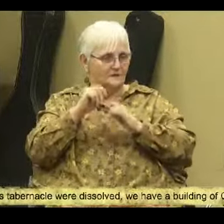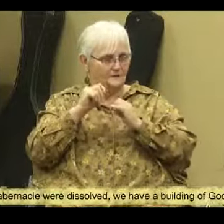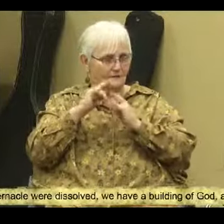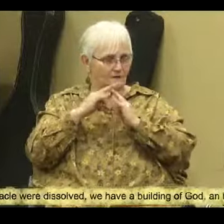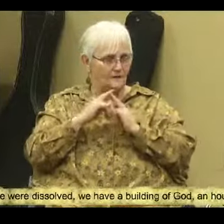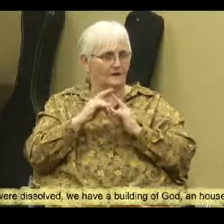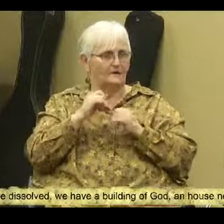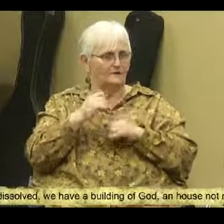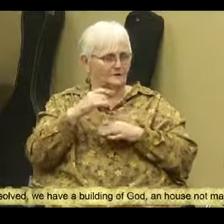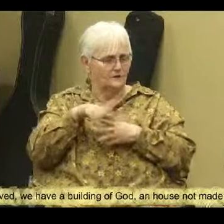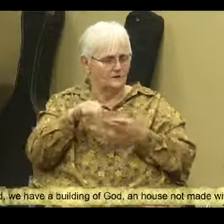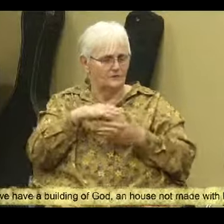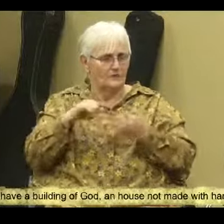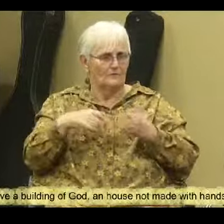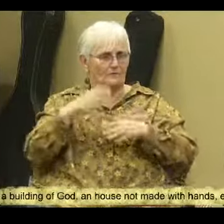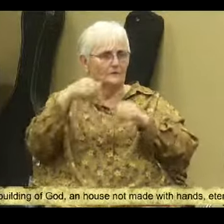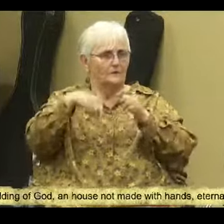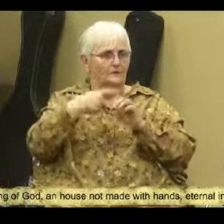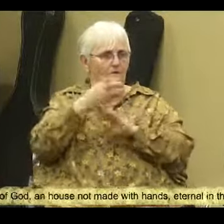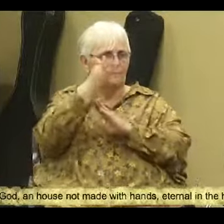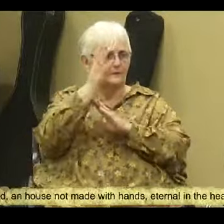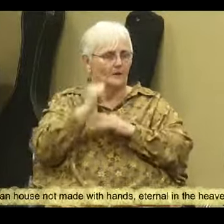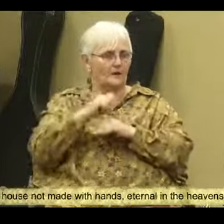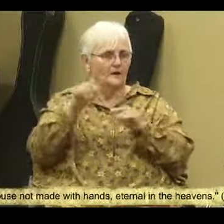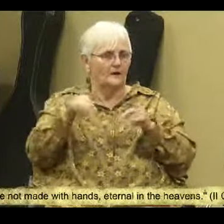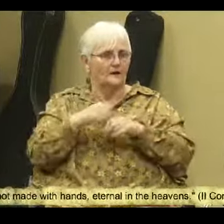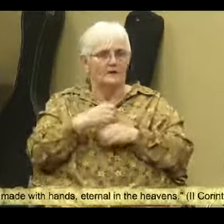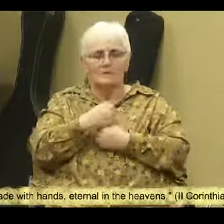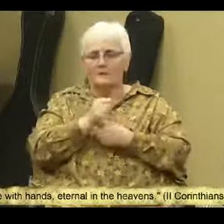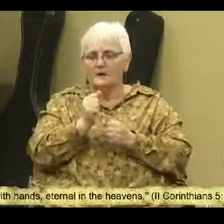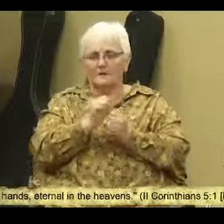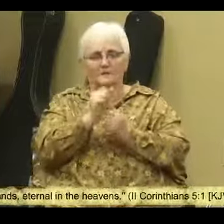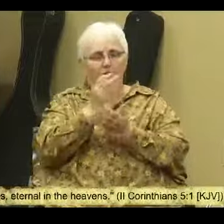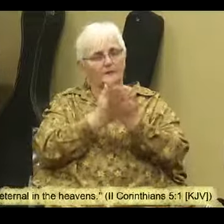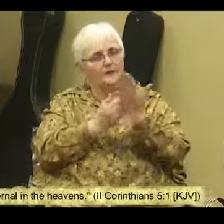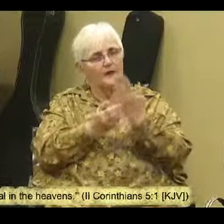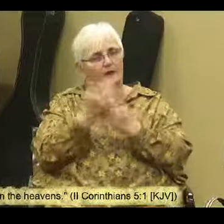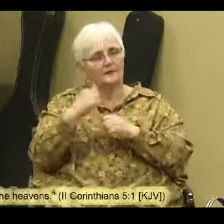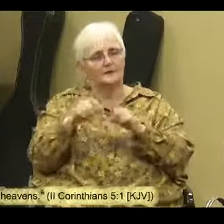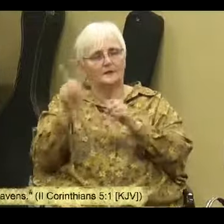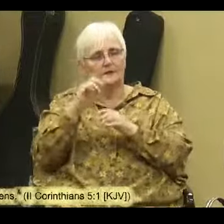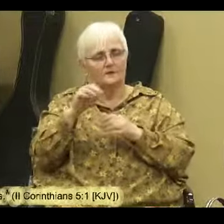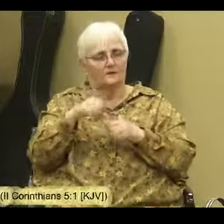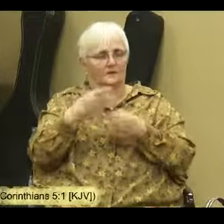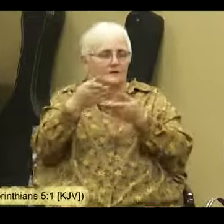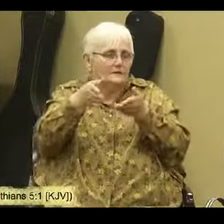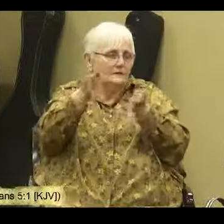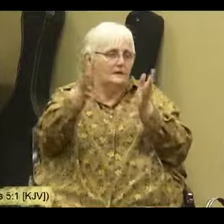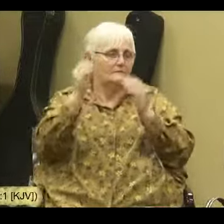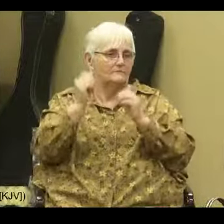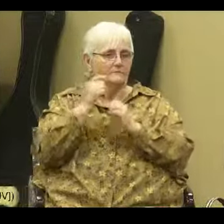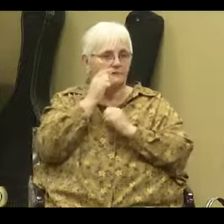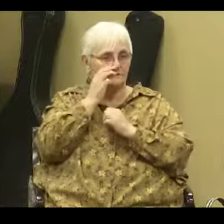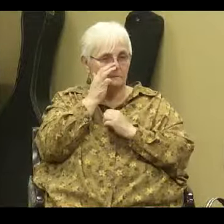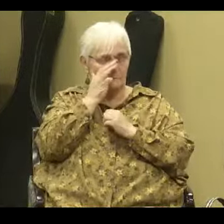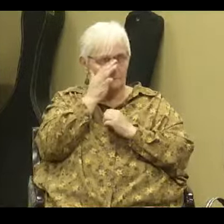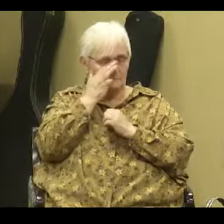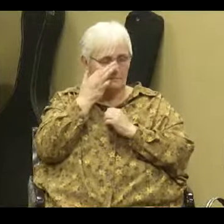we have a building from God, a house not made with hands, eternal in the heavens. 1 John 3